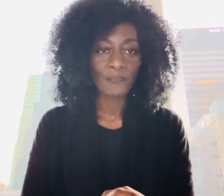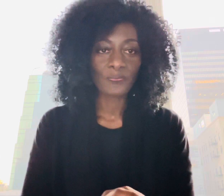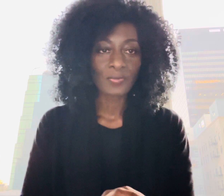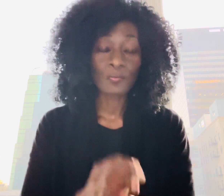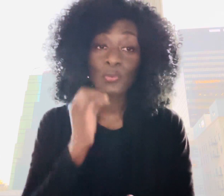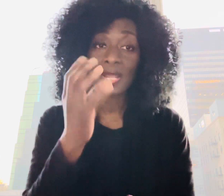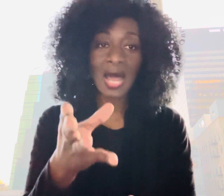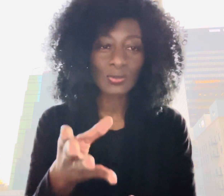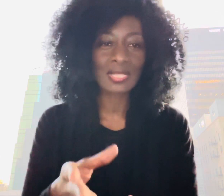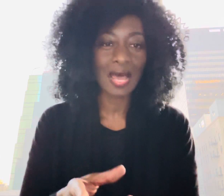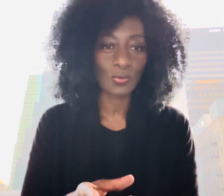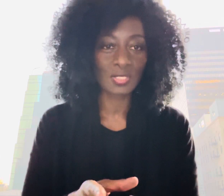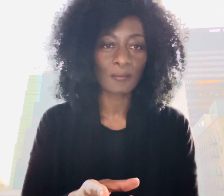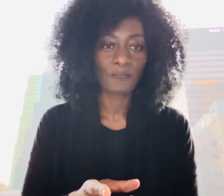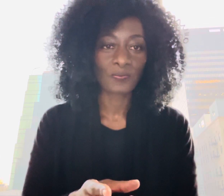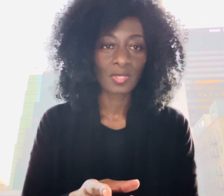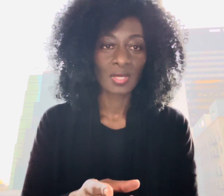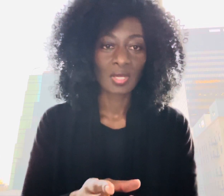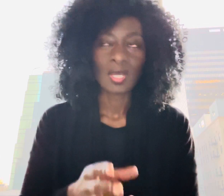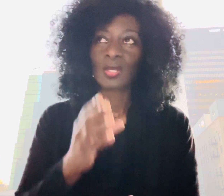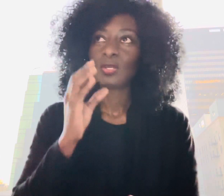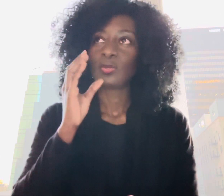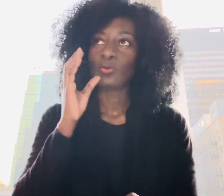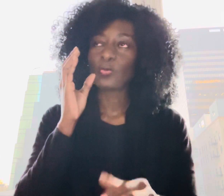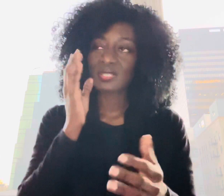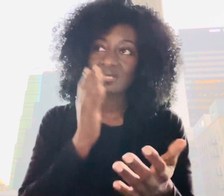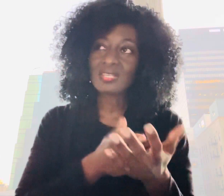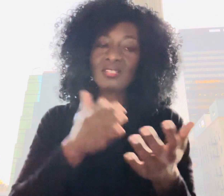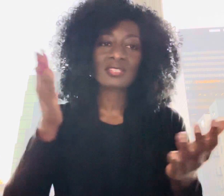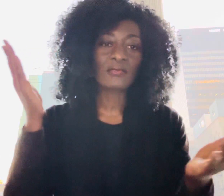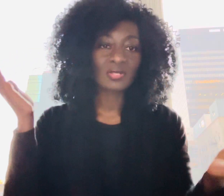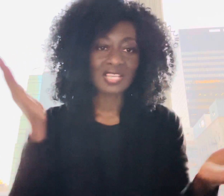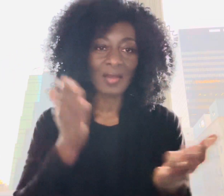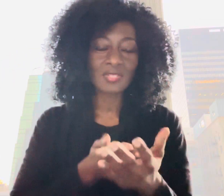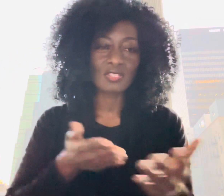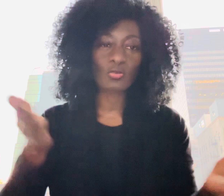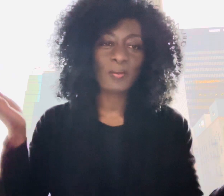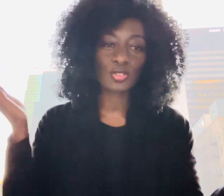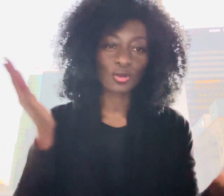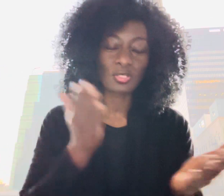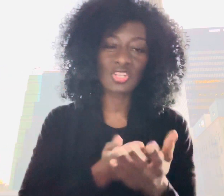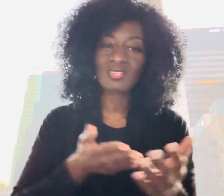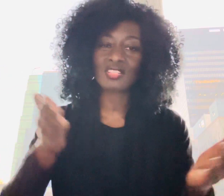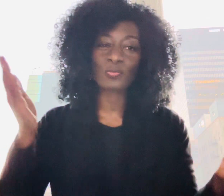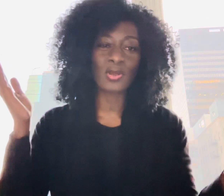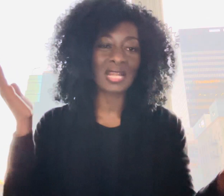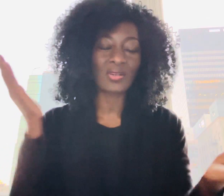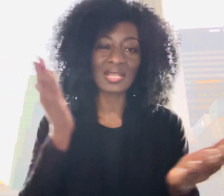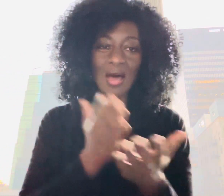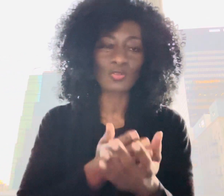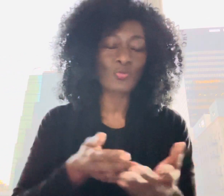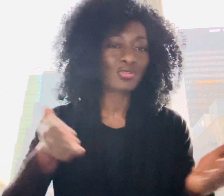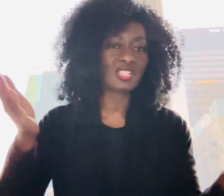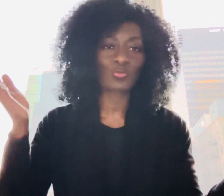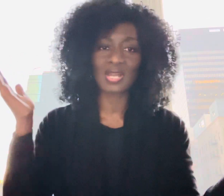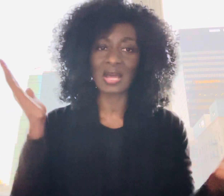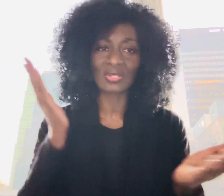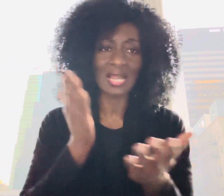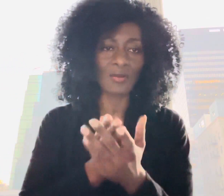pray out loud we see several times in scripture jesus prayed out loud moses prayed out loud